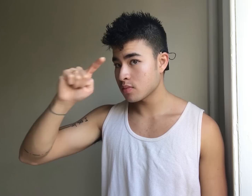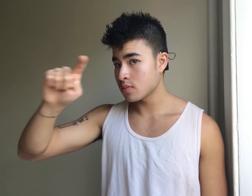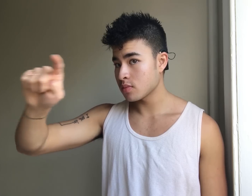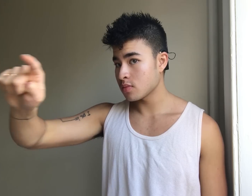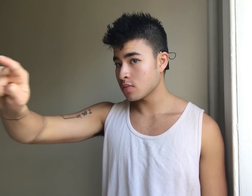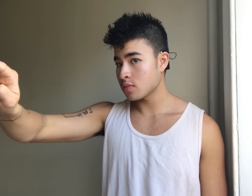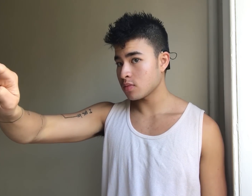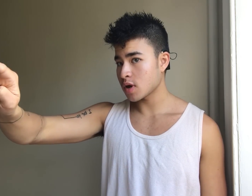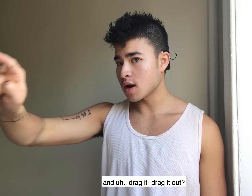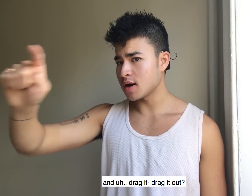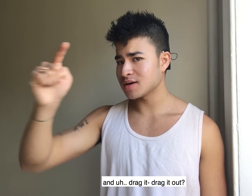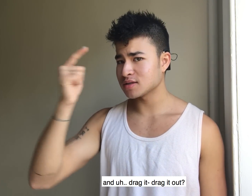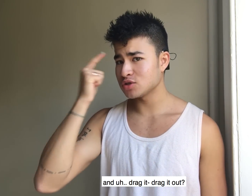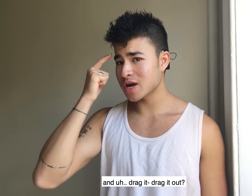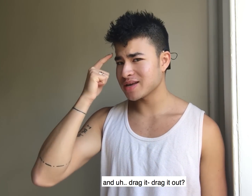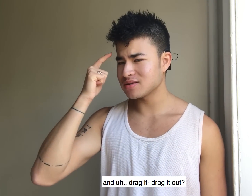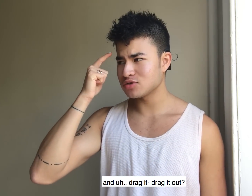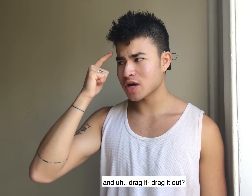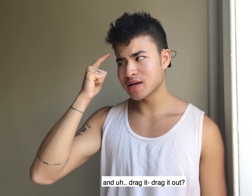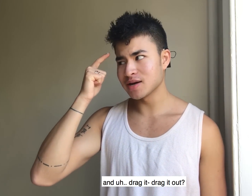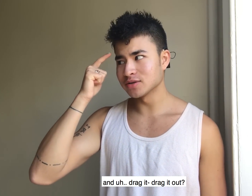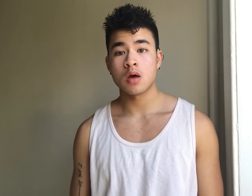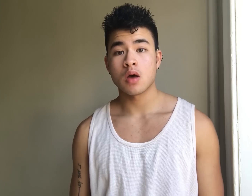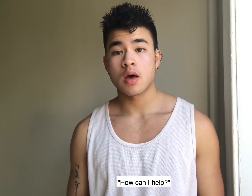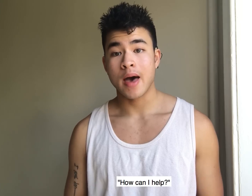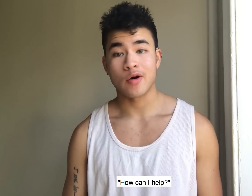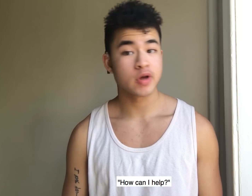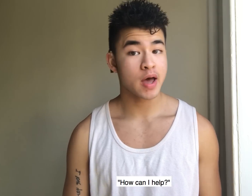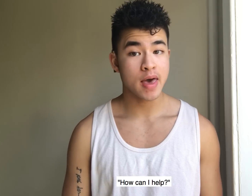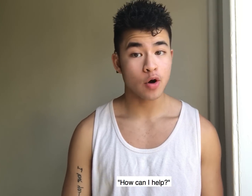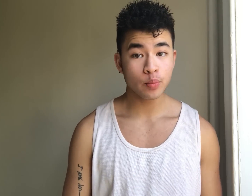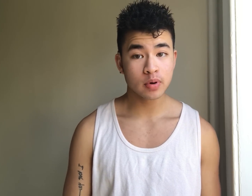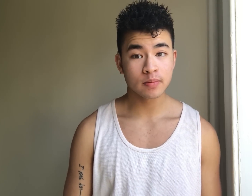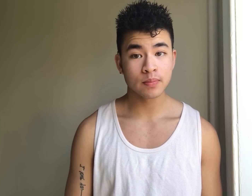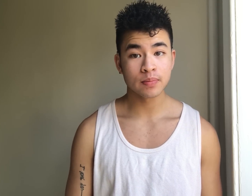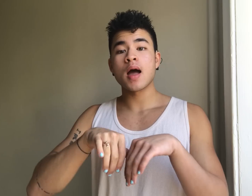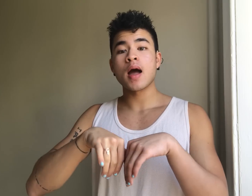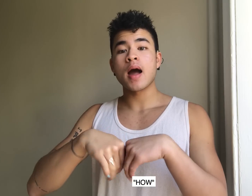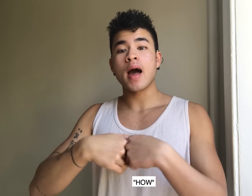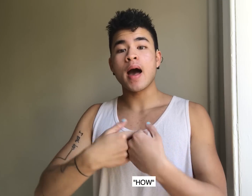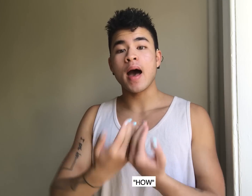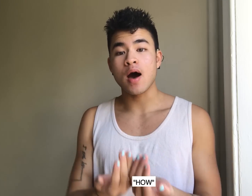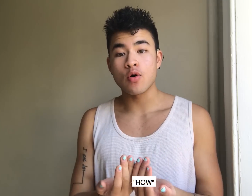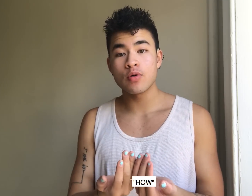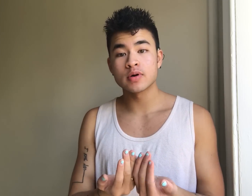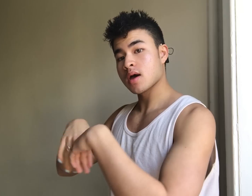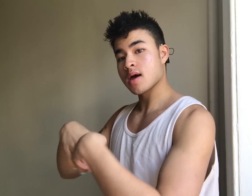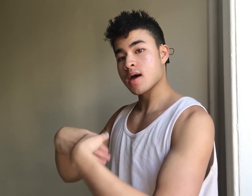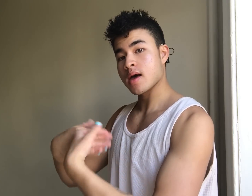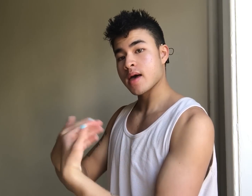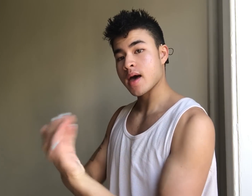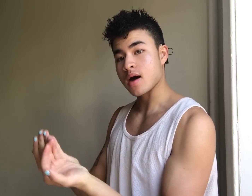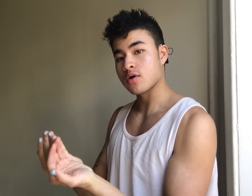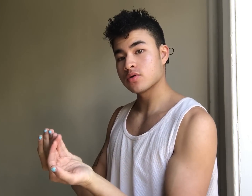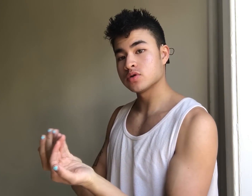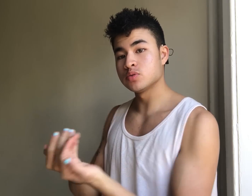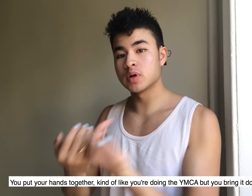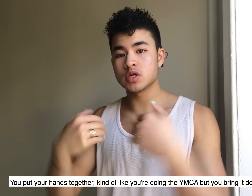uh drag it drag it out how can I help how how you put